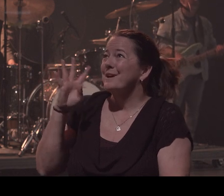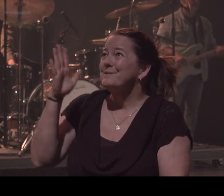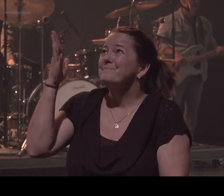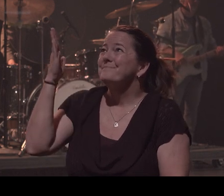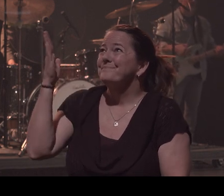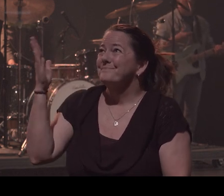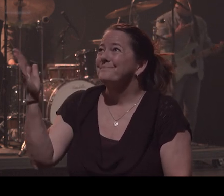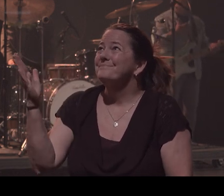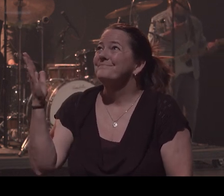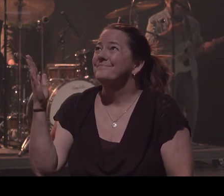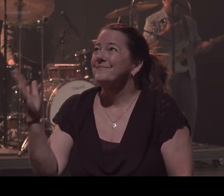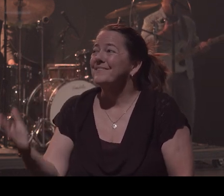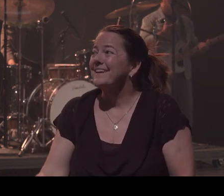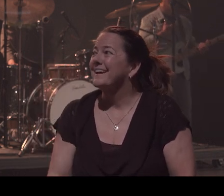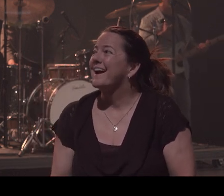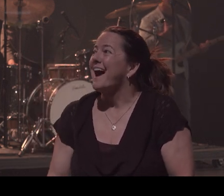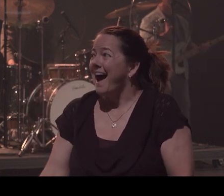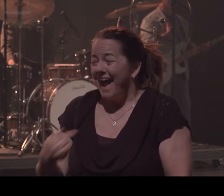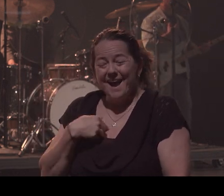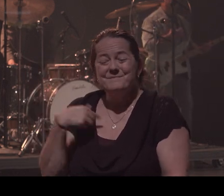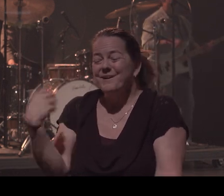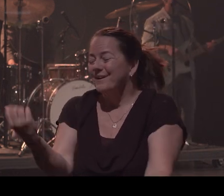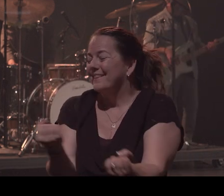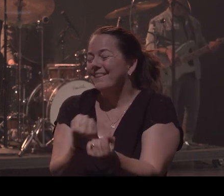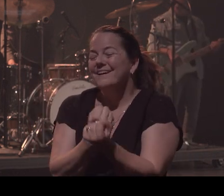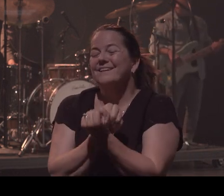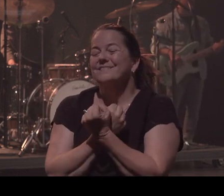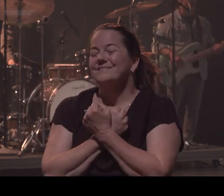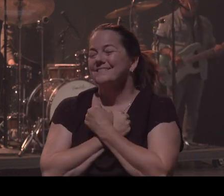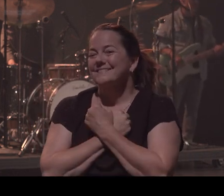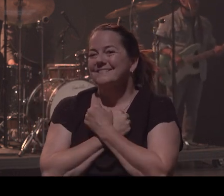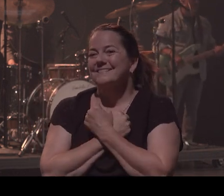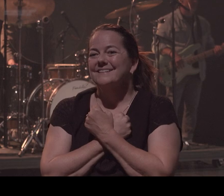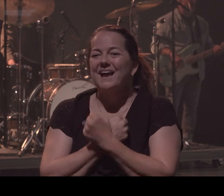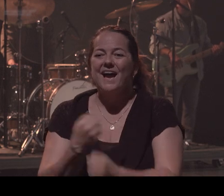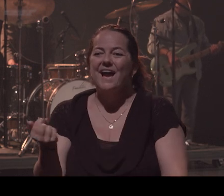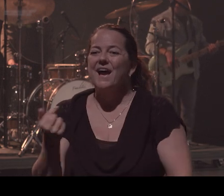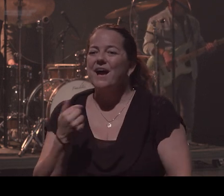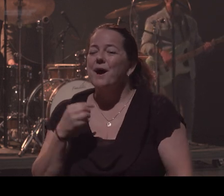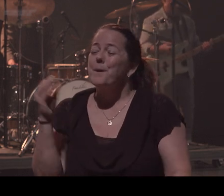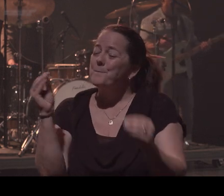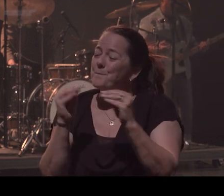because I'm already loved I'm more than I could imagine